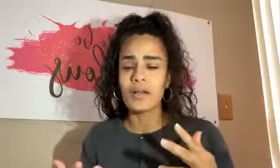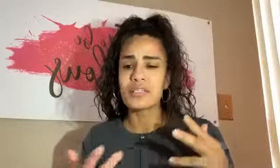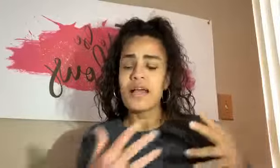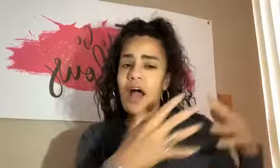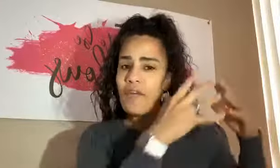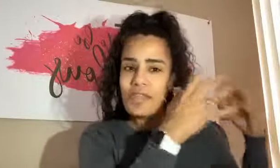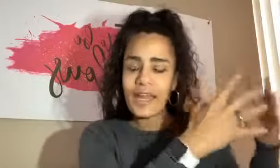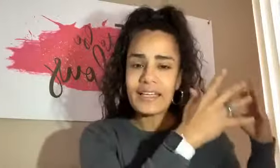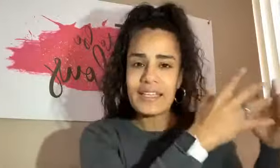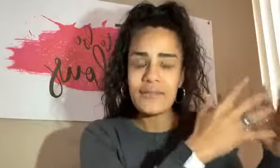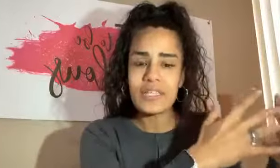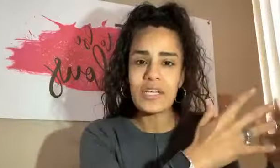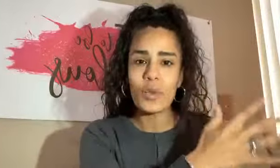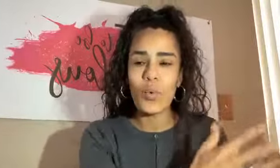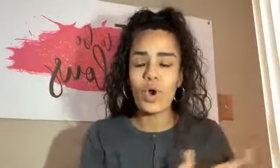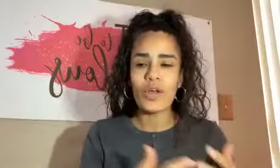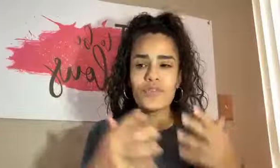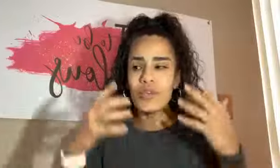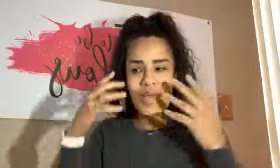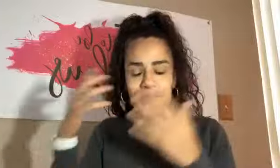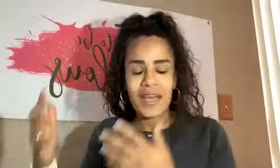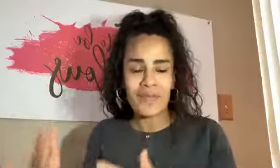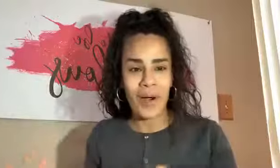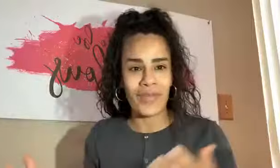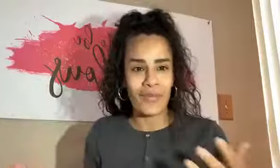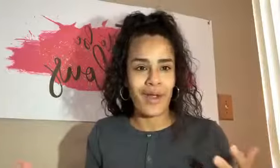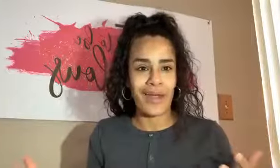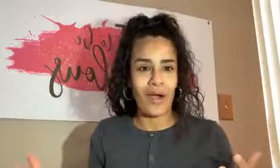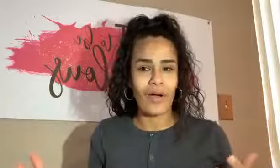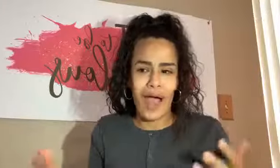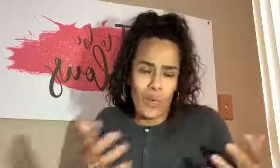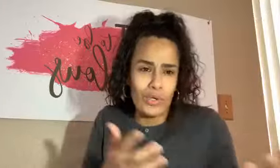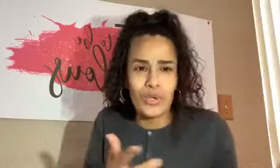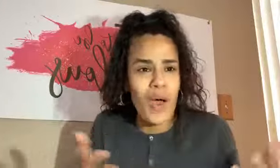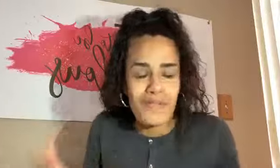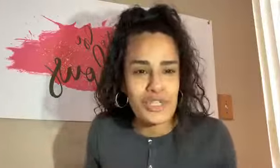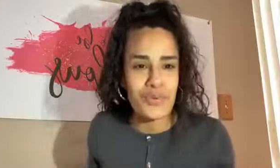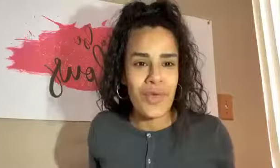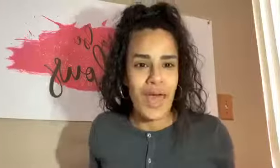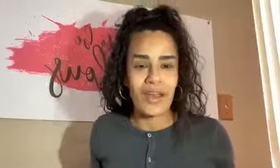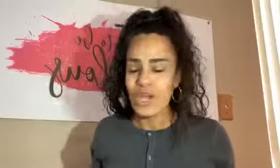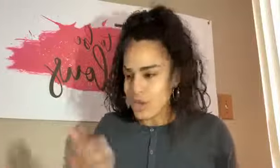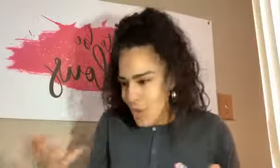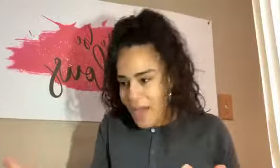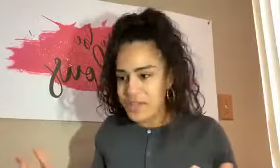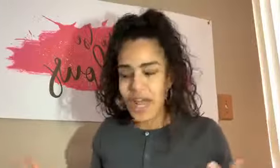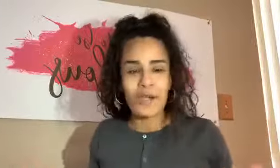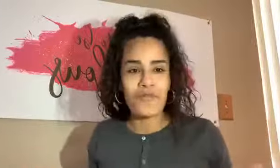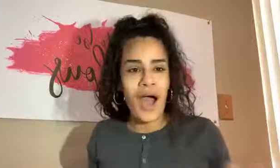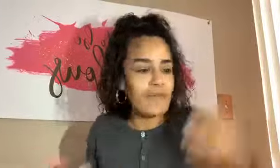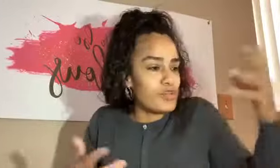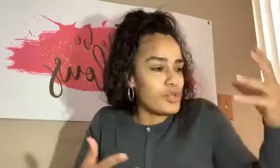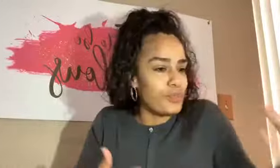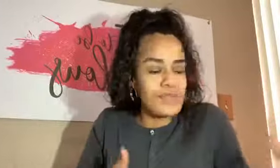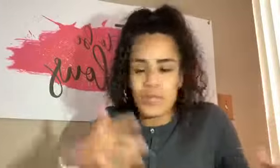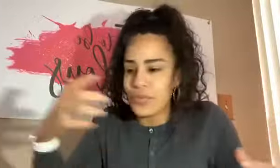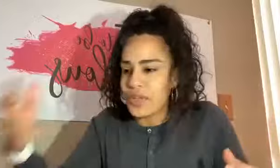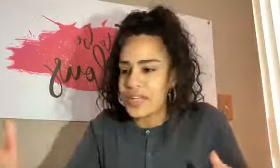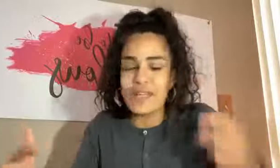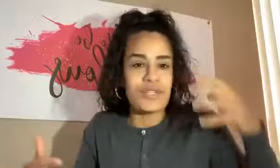of the negativity in the world of you can't think about that right now. How will you ever do that? You have a nine to five. You're so busy with the kids